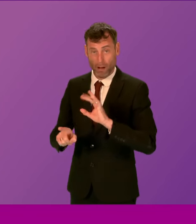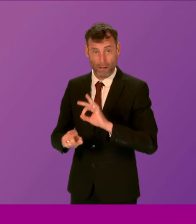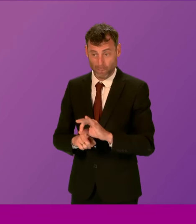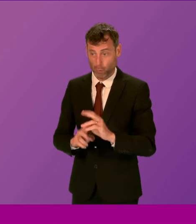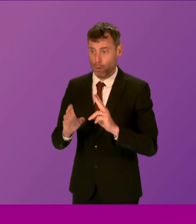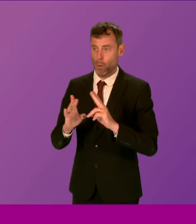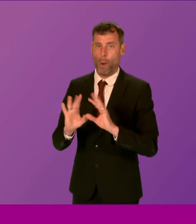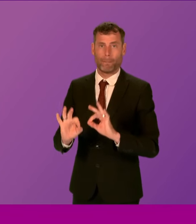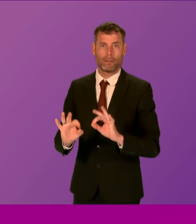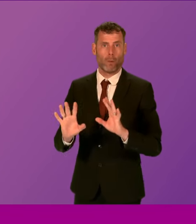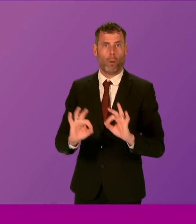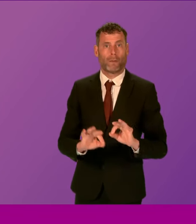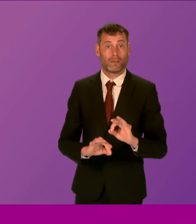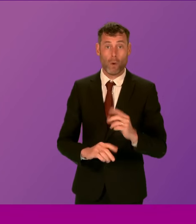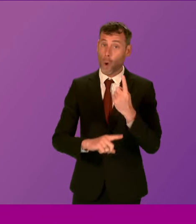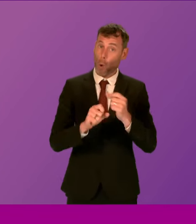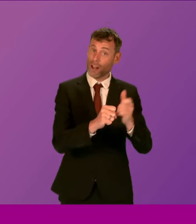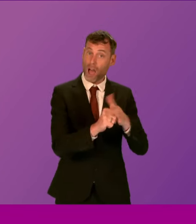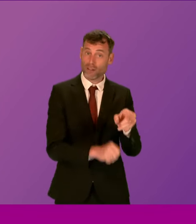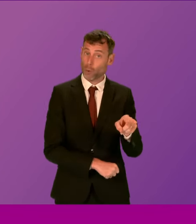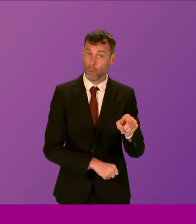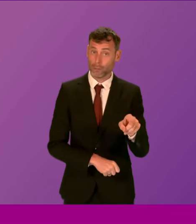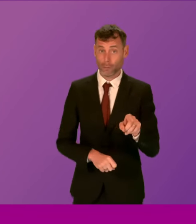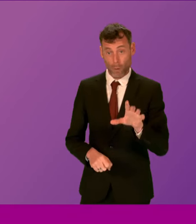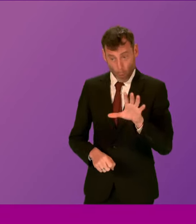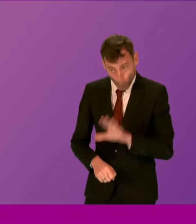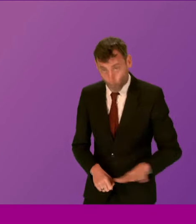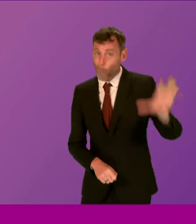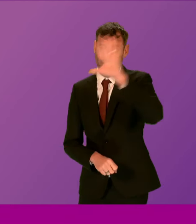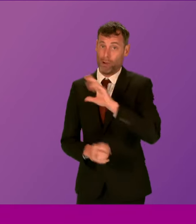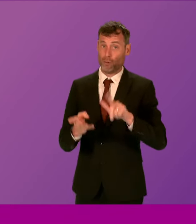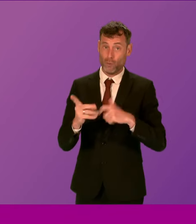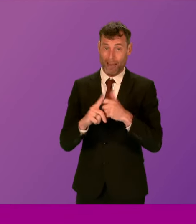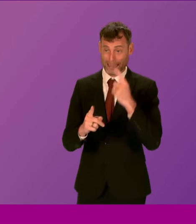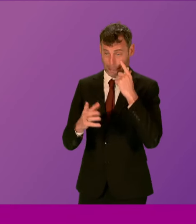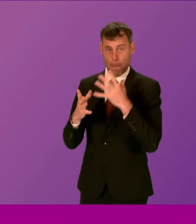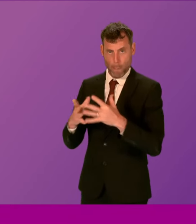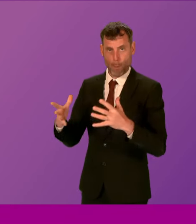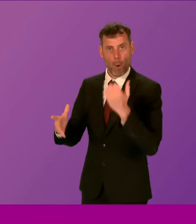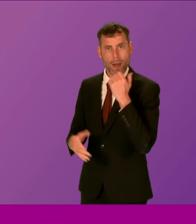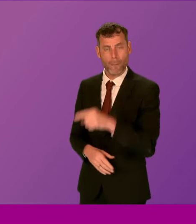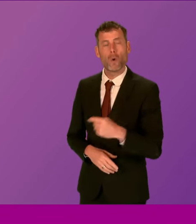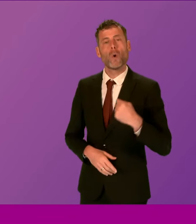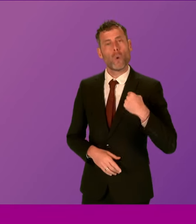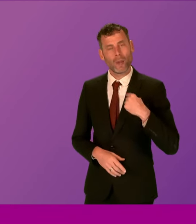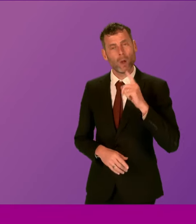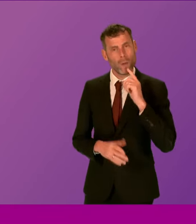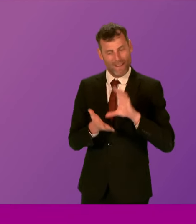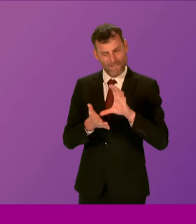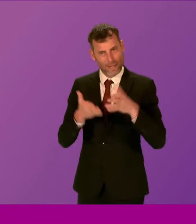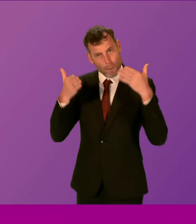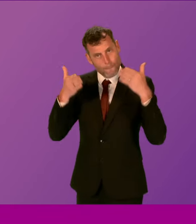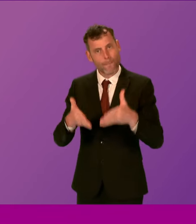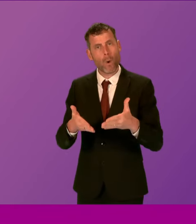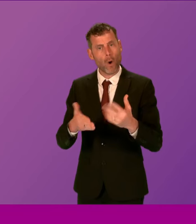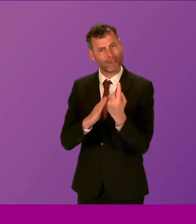just in Glasgow, but I'm afraid, uh, right across, uh, the UK. So we will continue to invest in discretionary housing, uh, payment. We'll continue to do what we